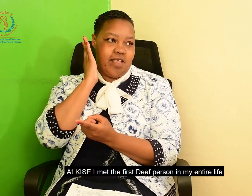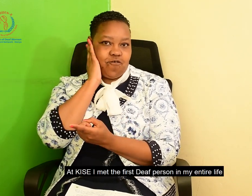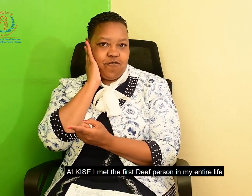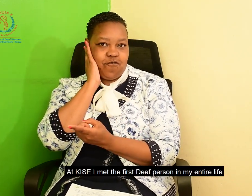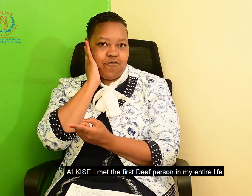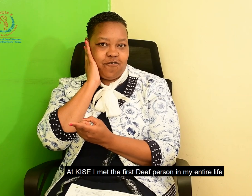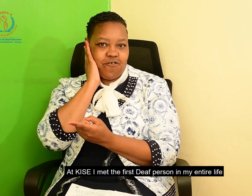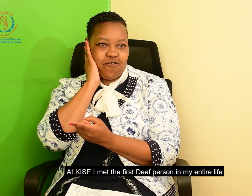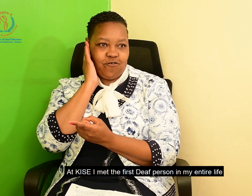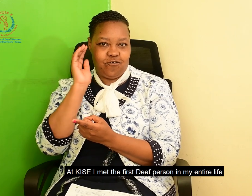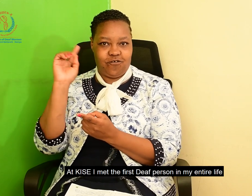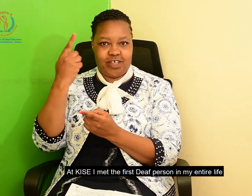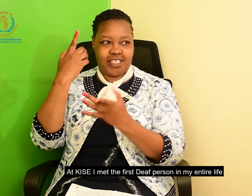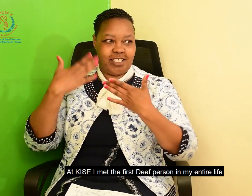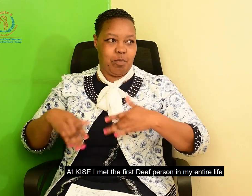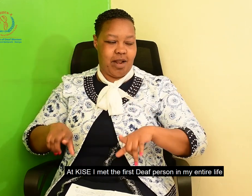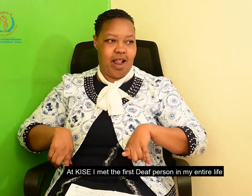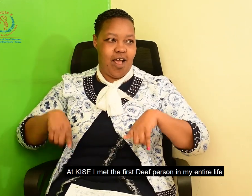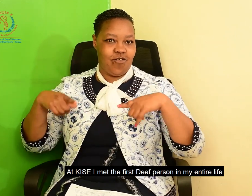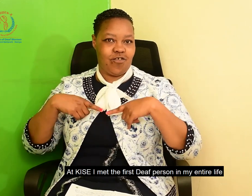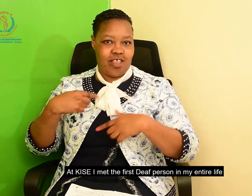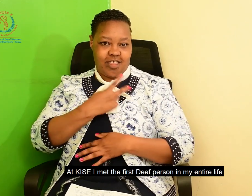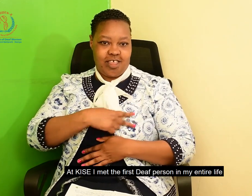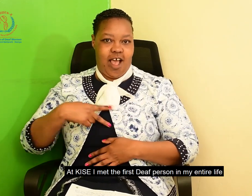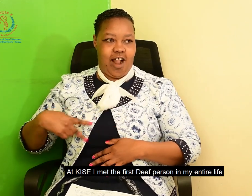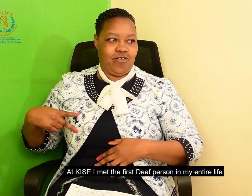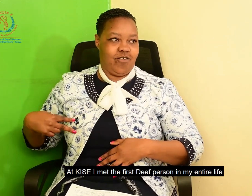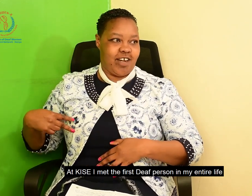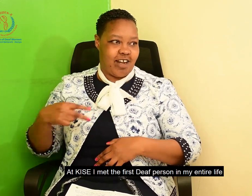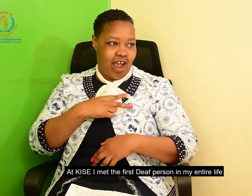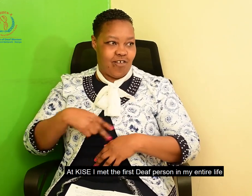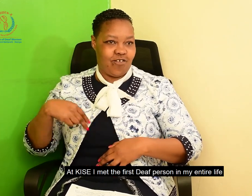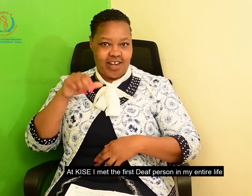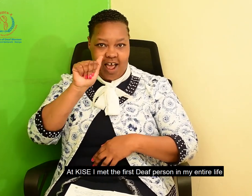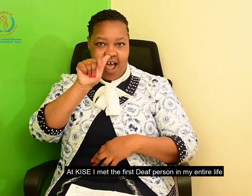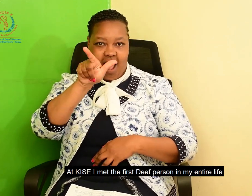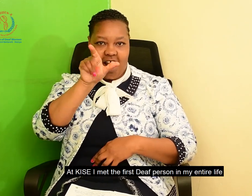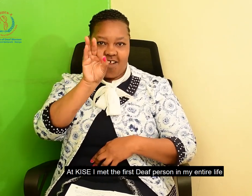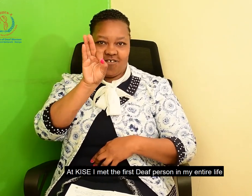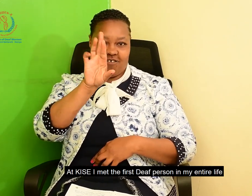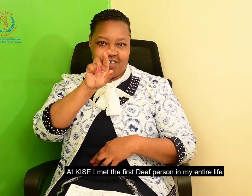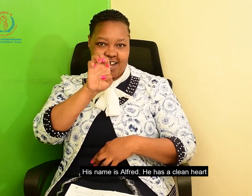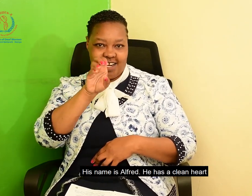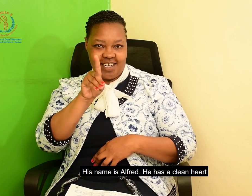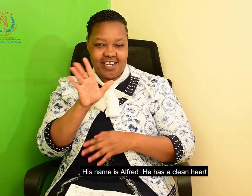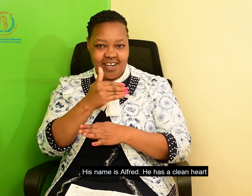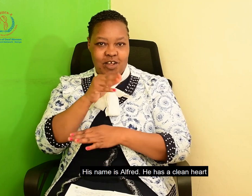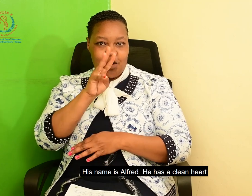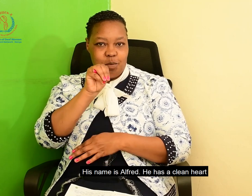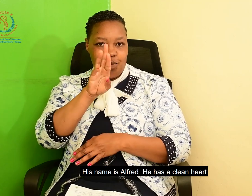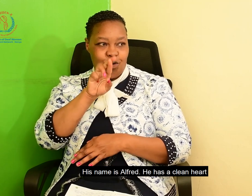There, at Kise, I met the first deaf person in my entire life. His name is Alfred.